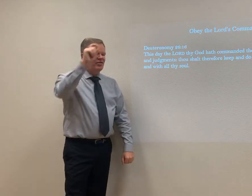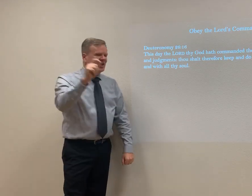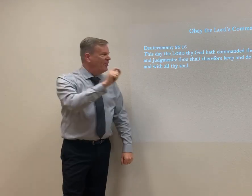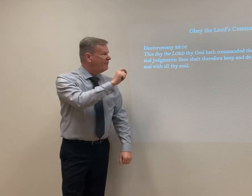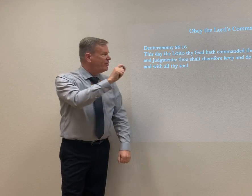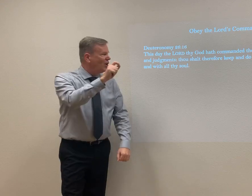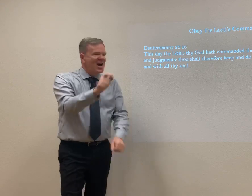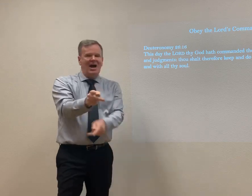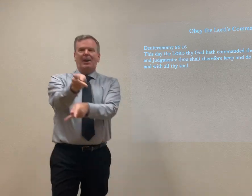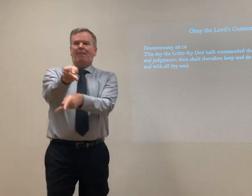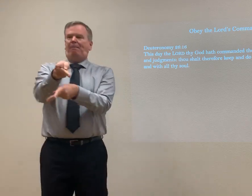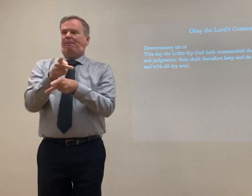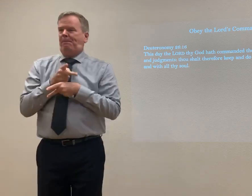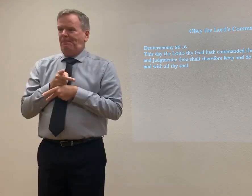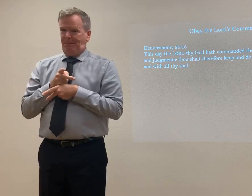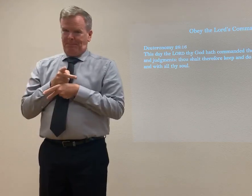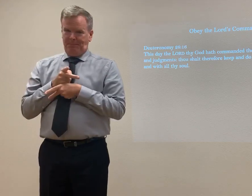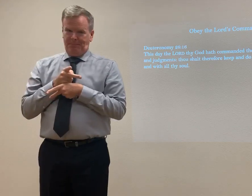Continues here. Thou shalt therefore keep.